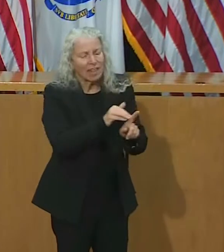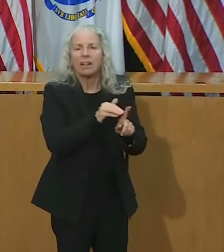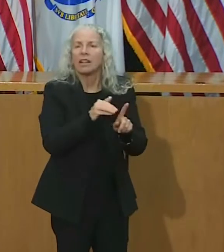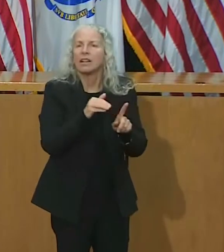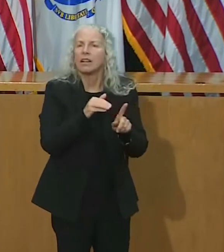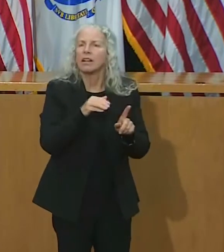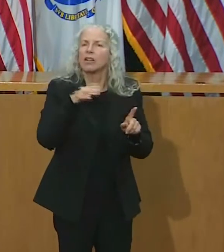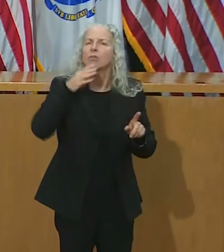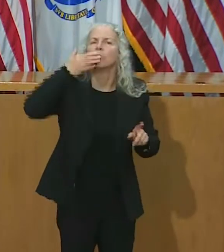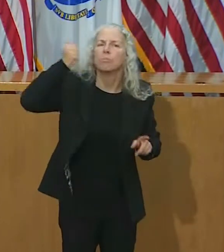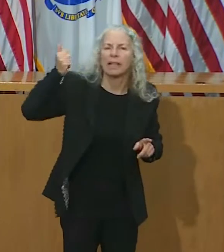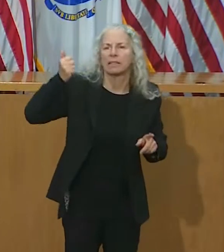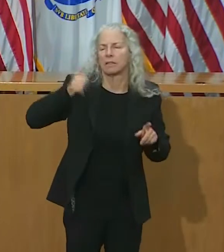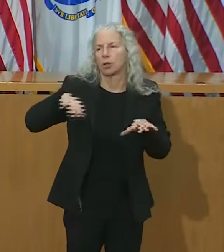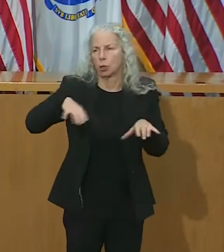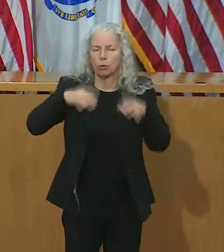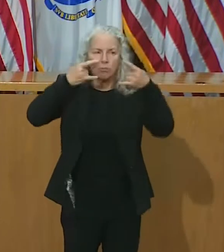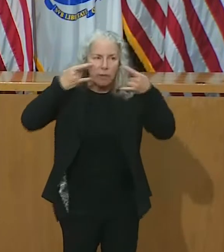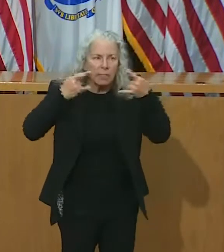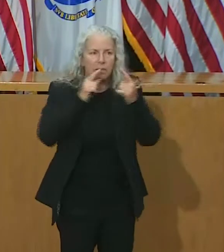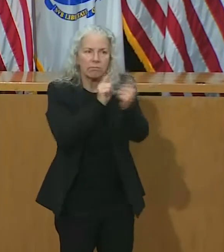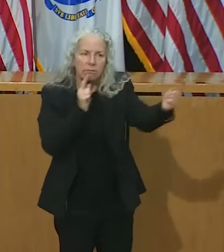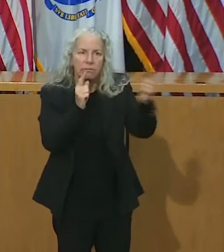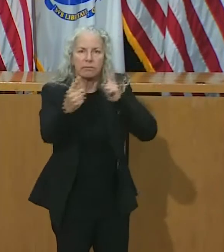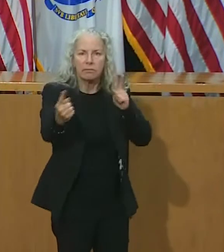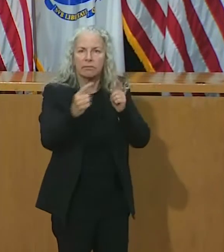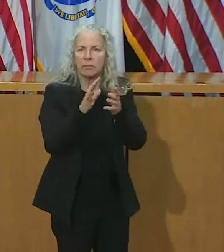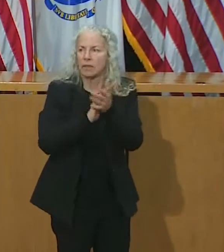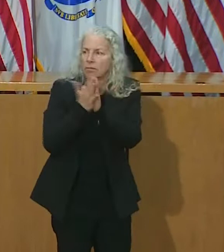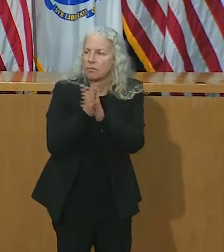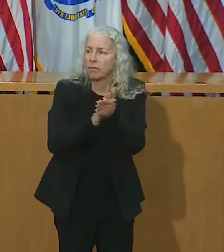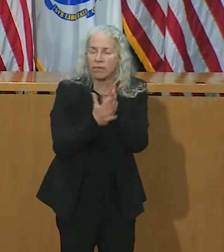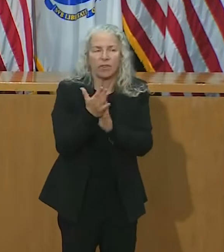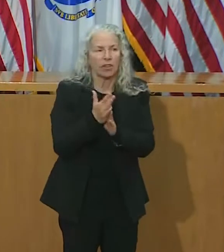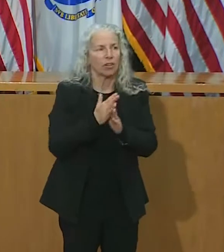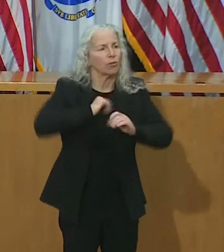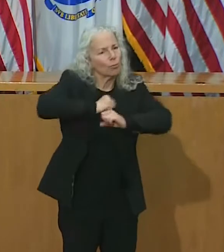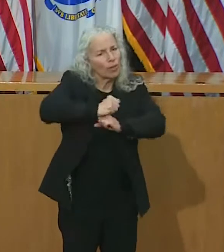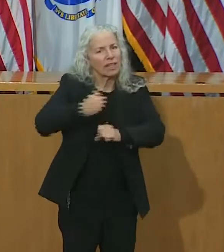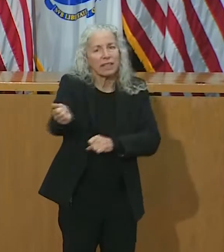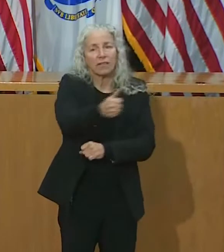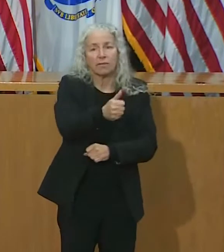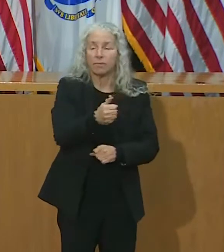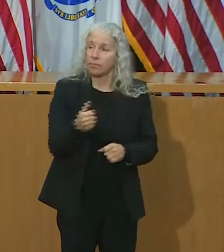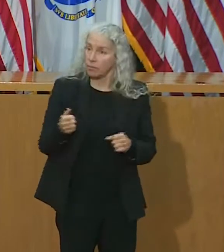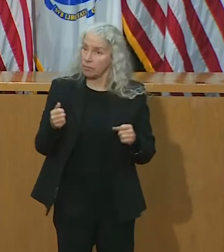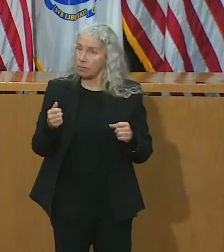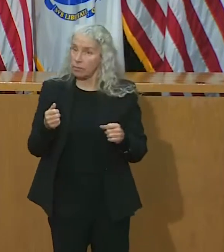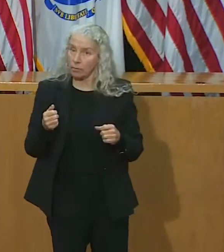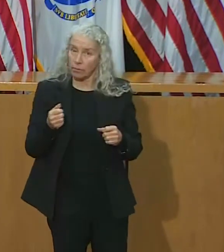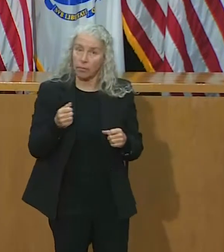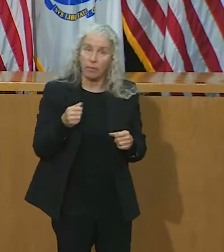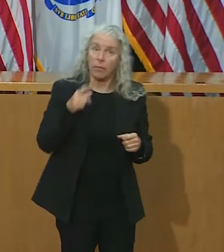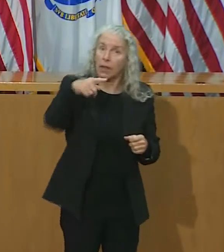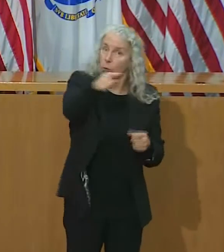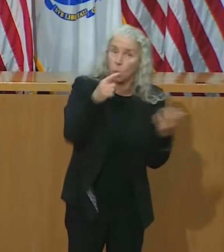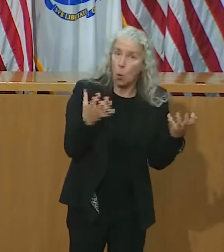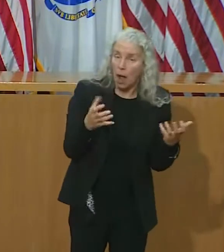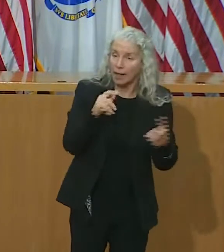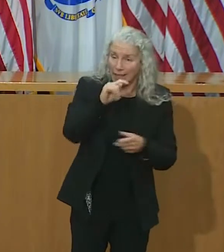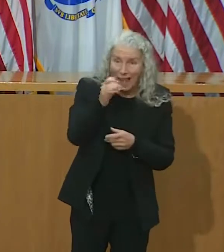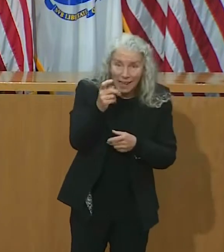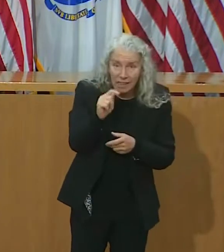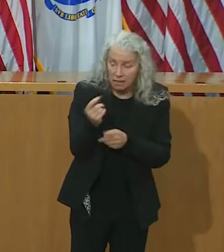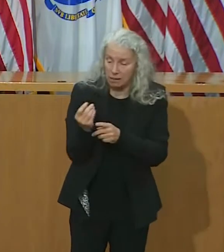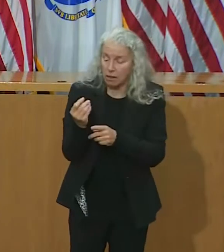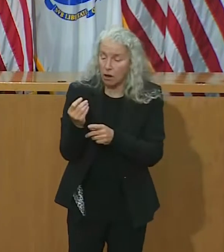best practices help protect families, friends, and neighbors. Residents can choose to receive future messages by text, email,